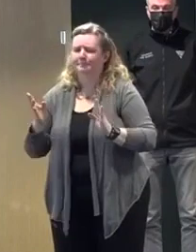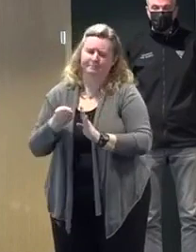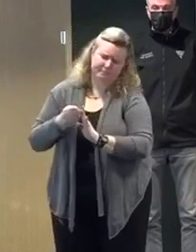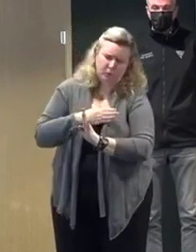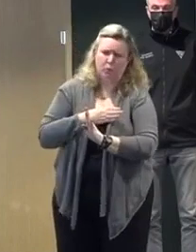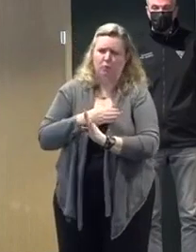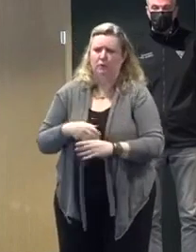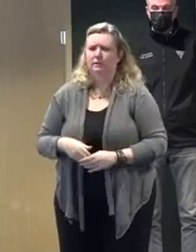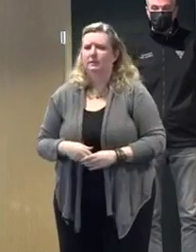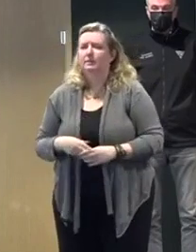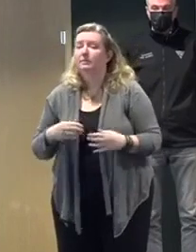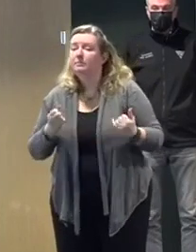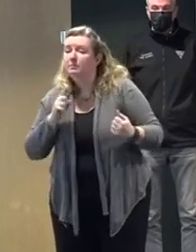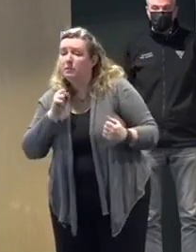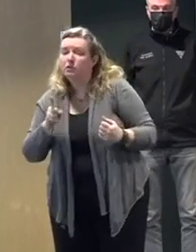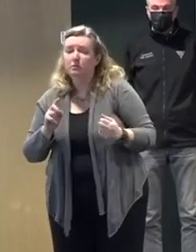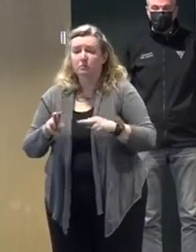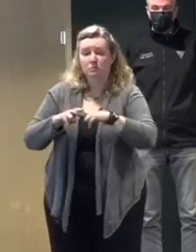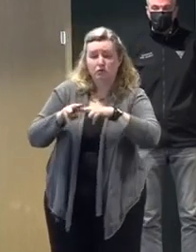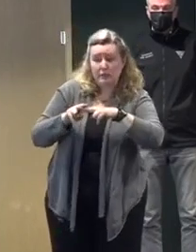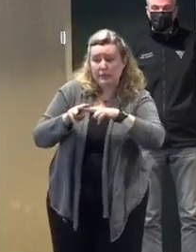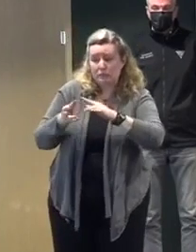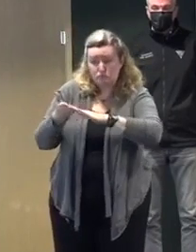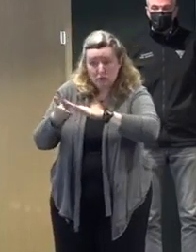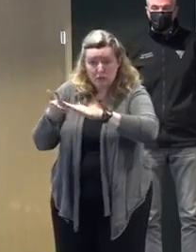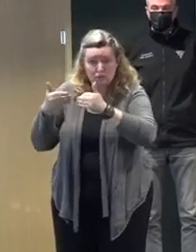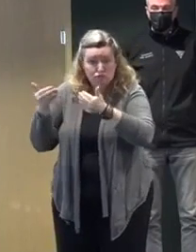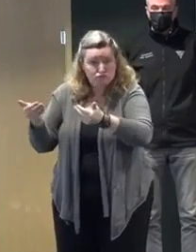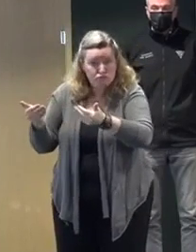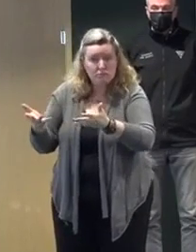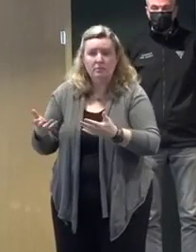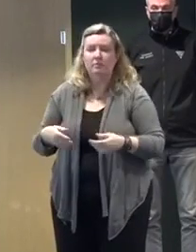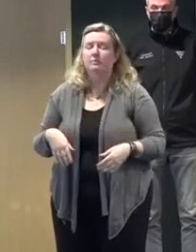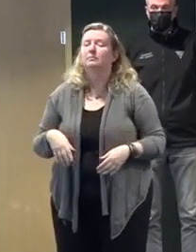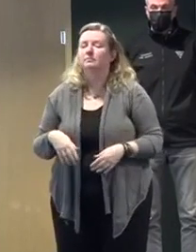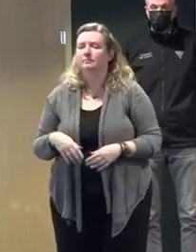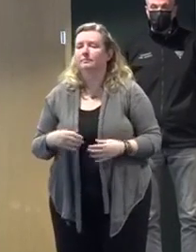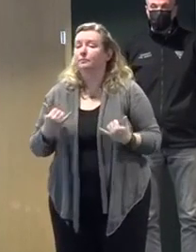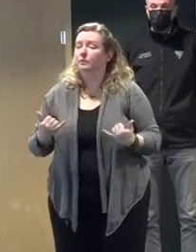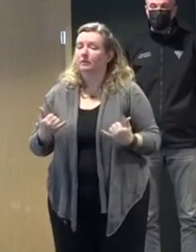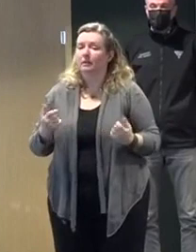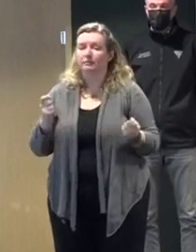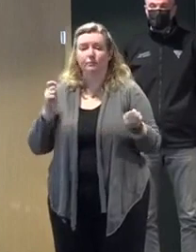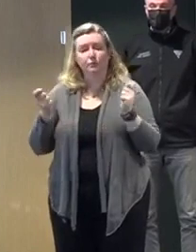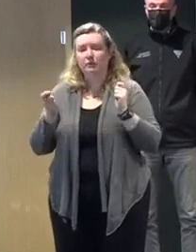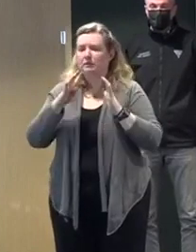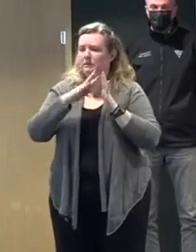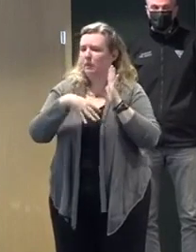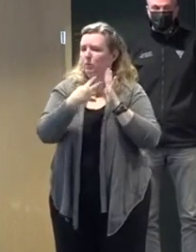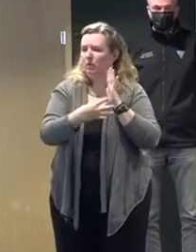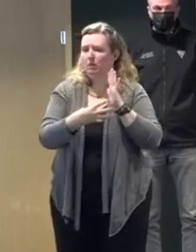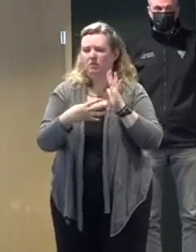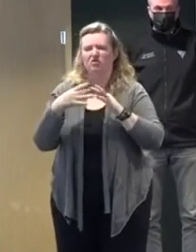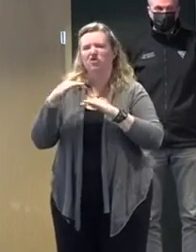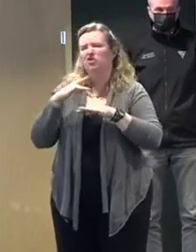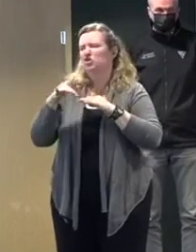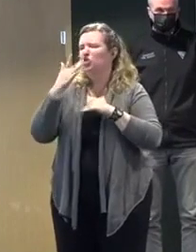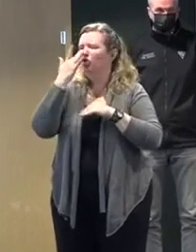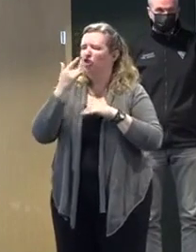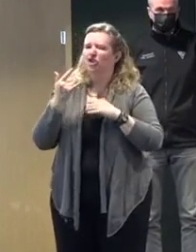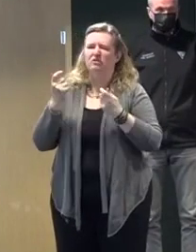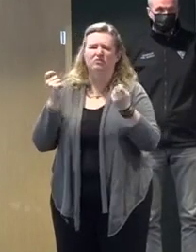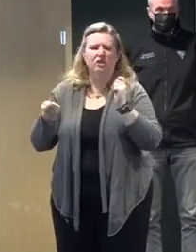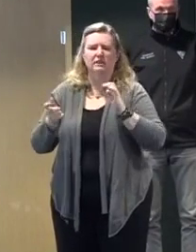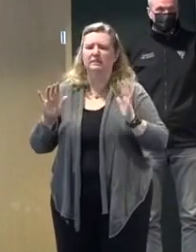use. But it's early for them to start making true service adjustments at this time. So please make sure you go to that website.